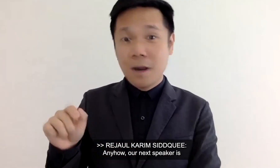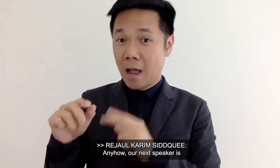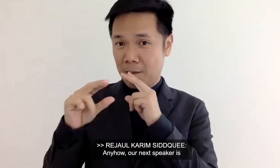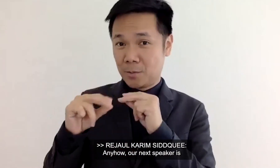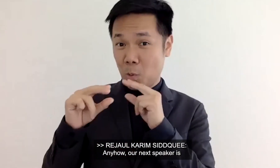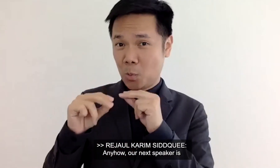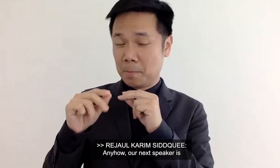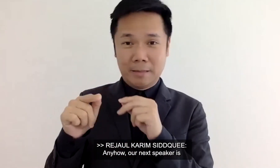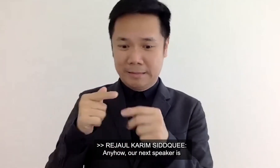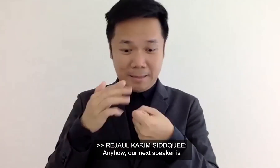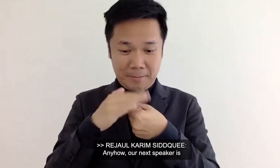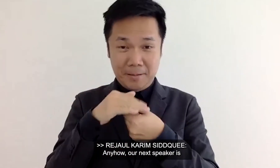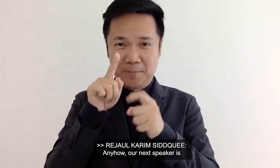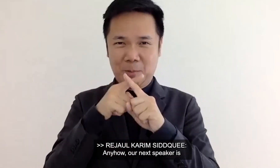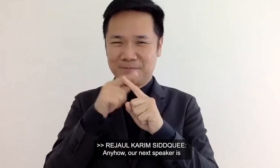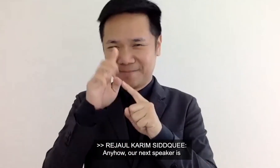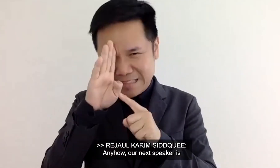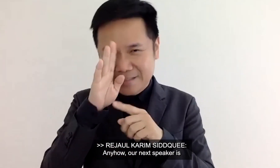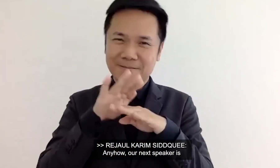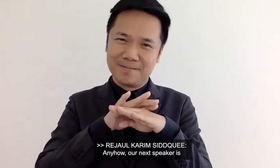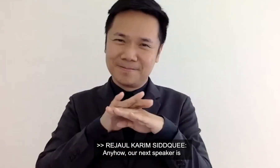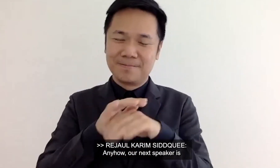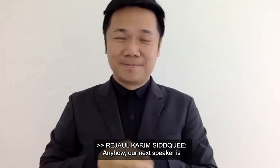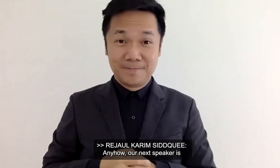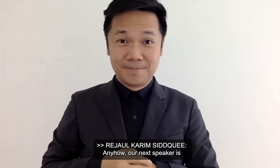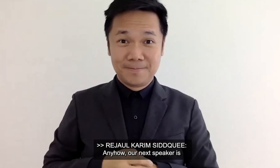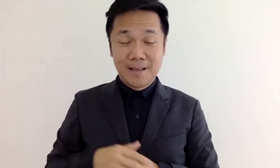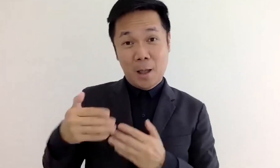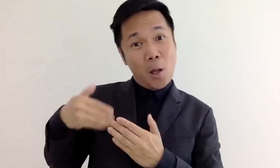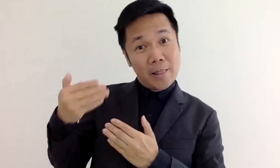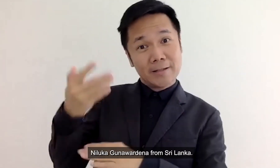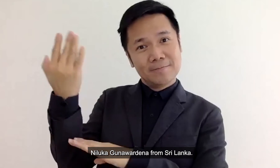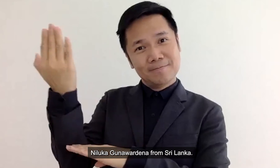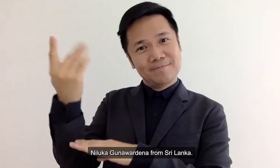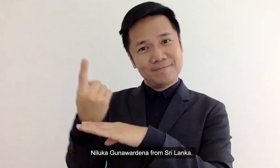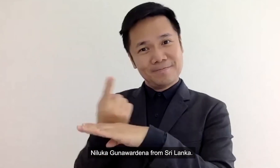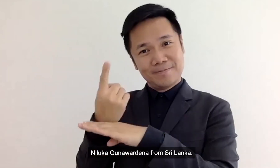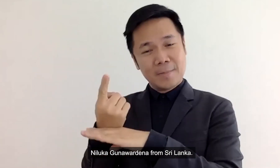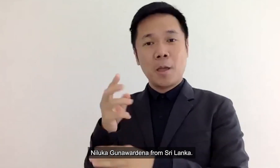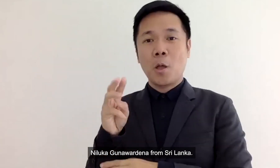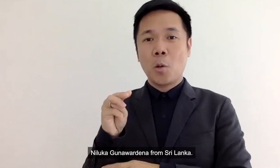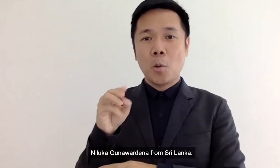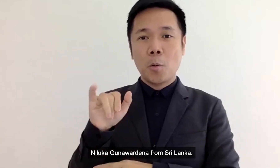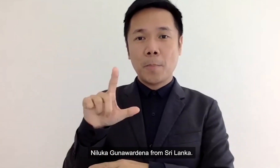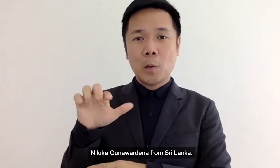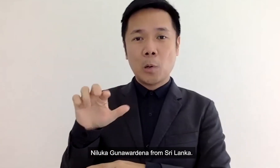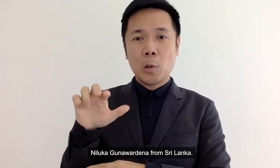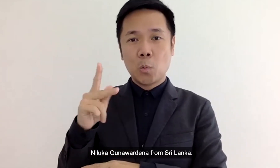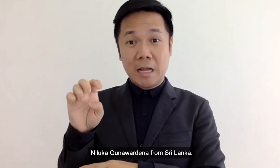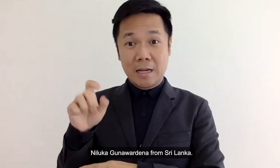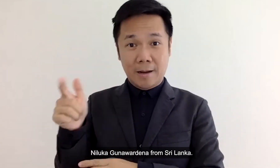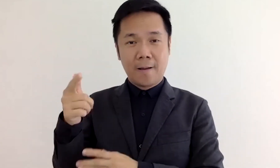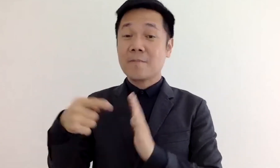anyway our uh our um next speaker is uh niluka one of our name from